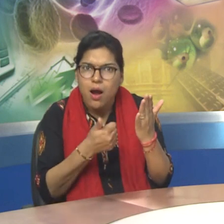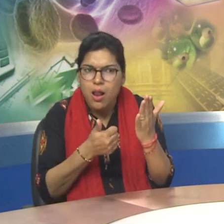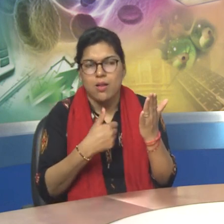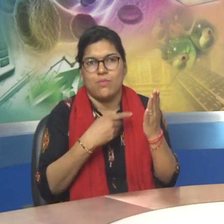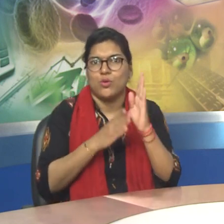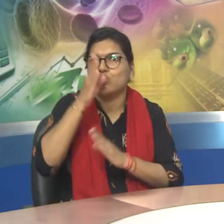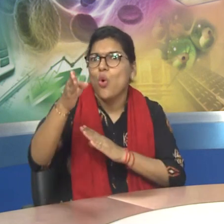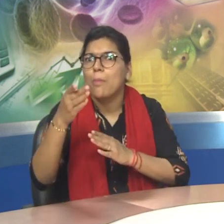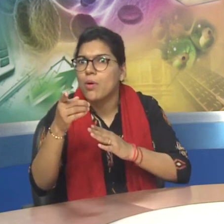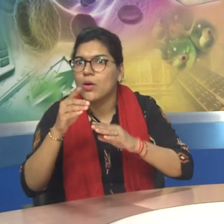science.